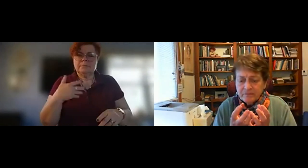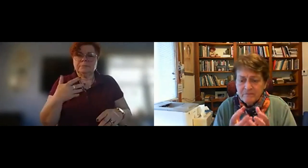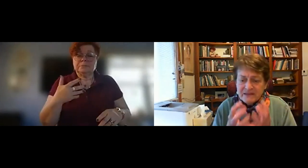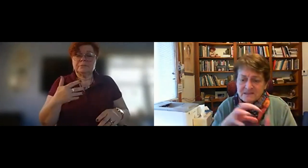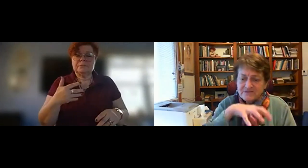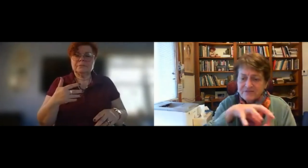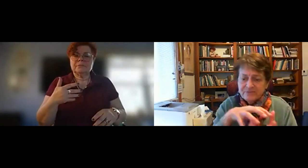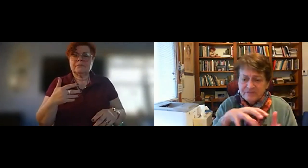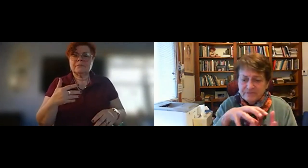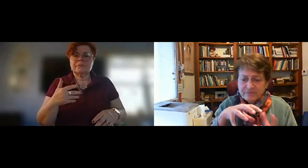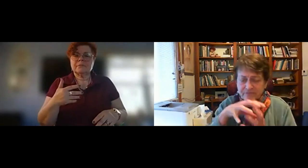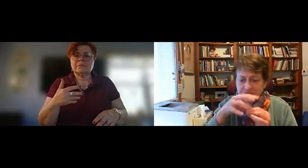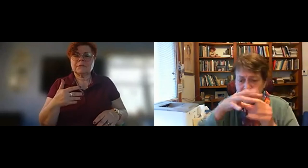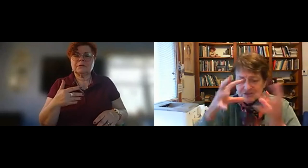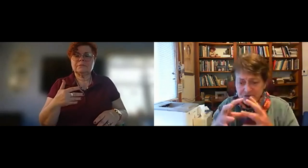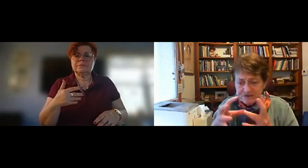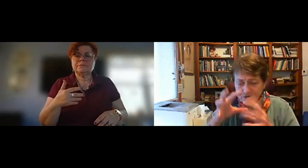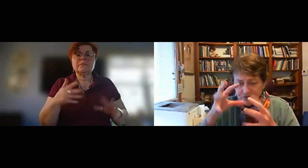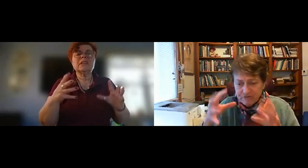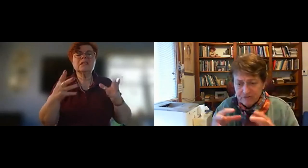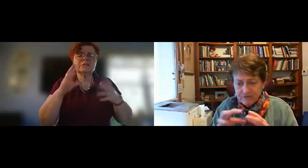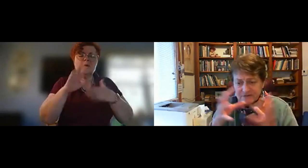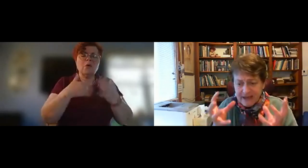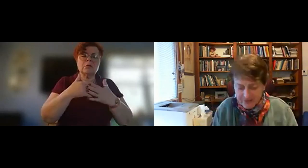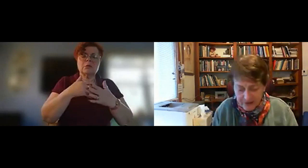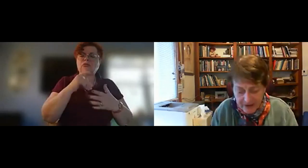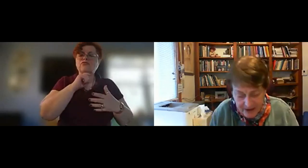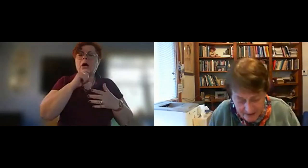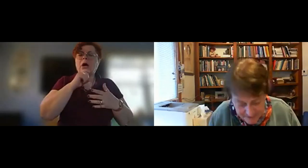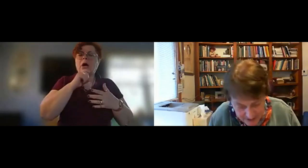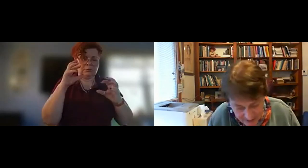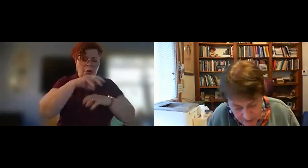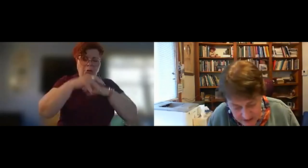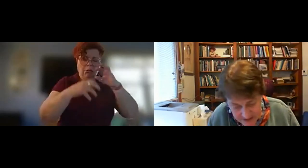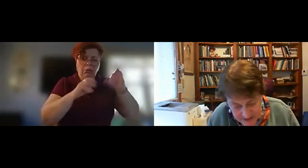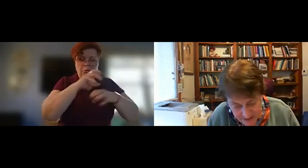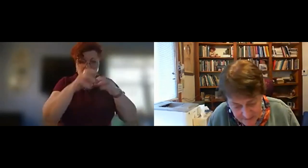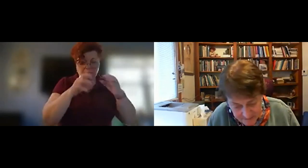mess of rocks all sort of together and another one is um